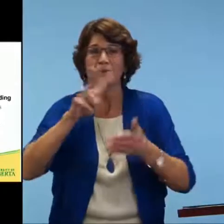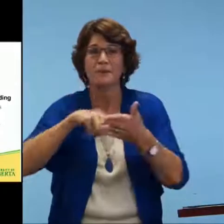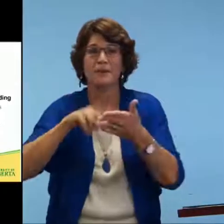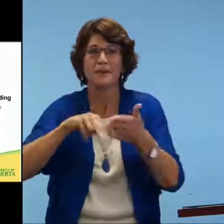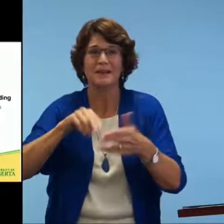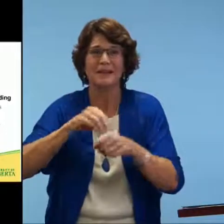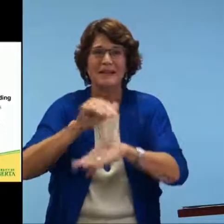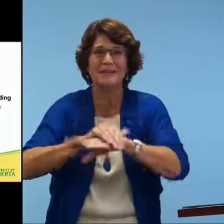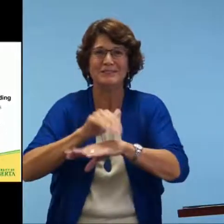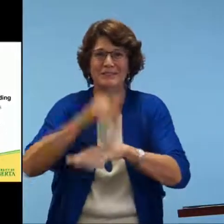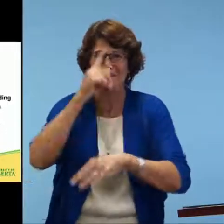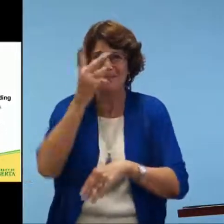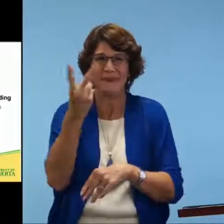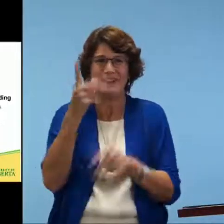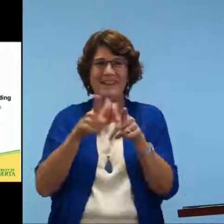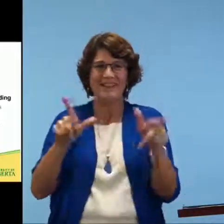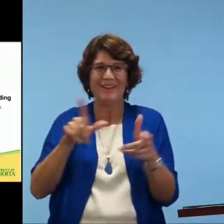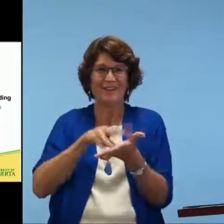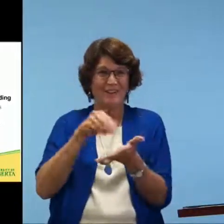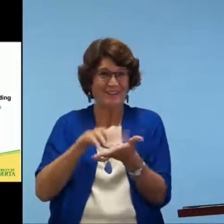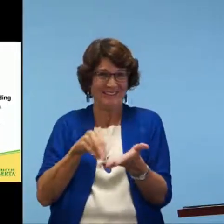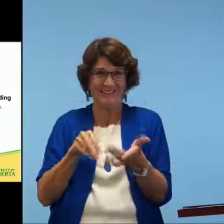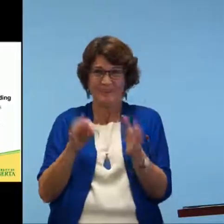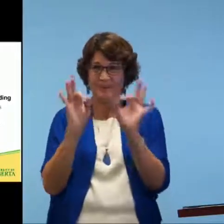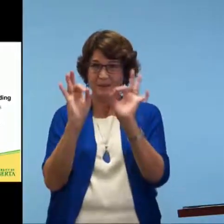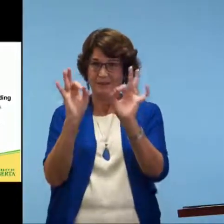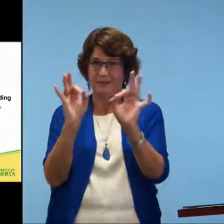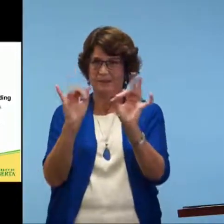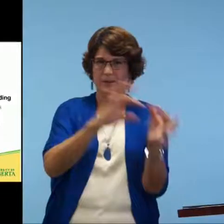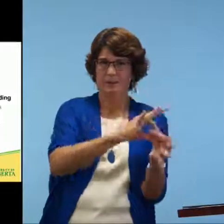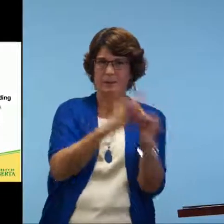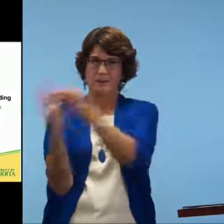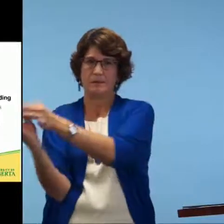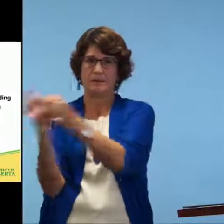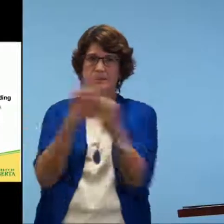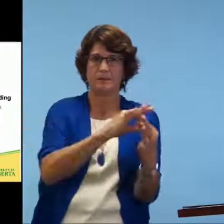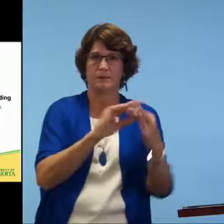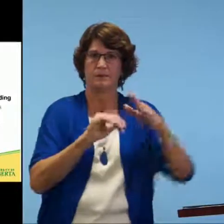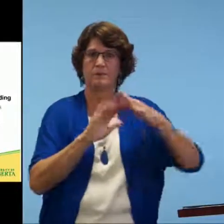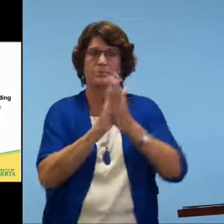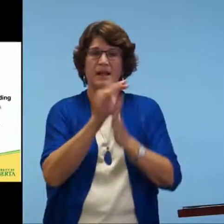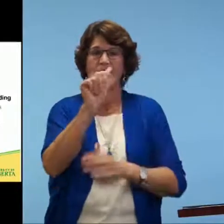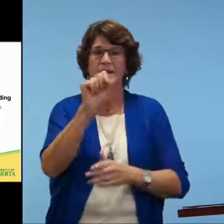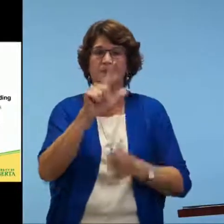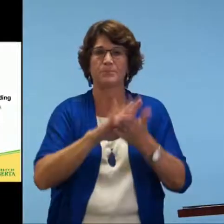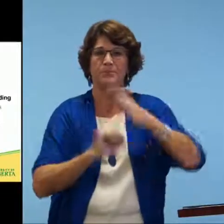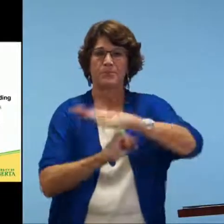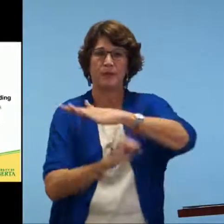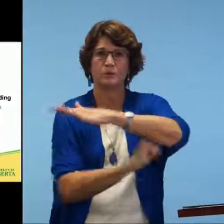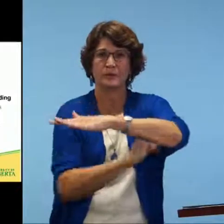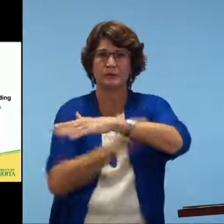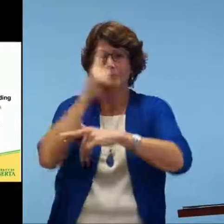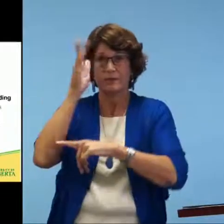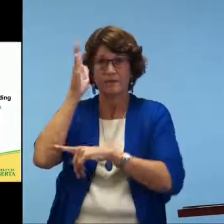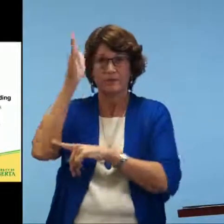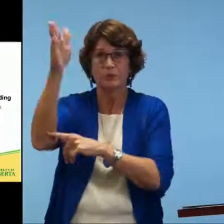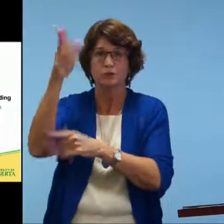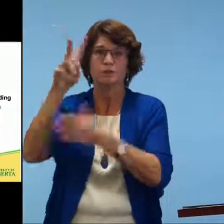English for bilingual deaf learners. I'm looking at this on the screen with my glasses now. So we know that it's the